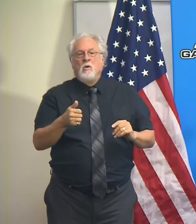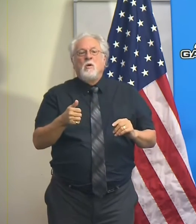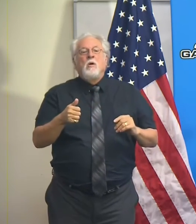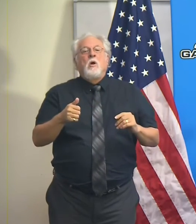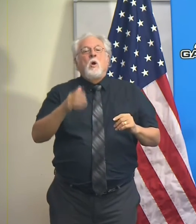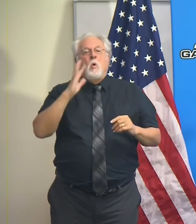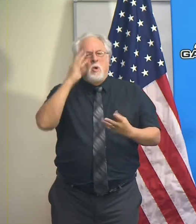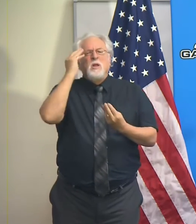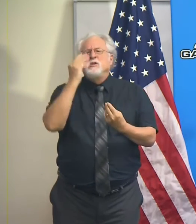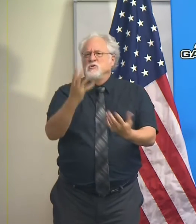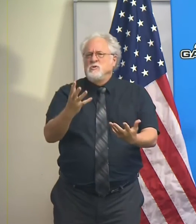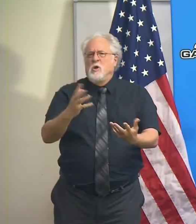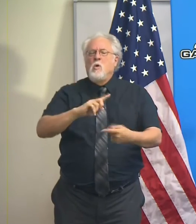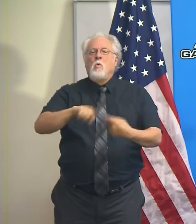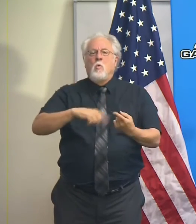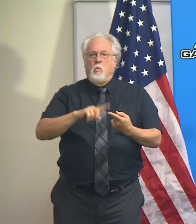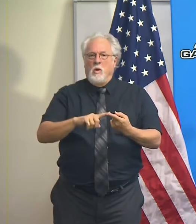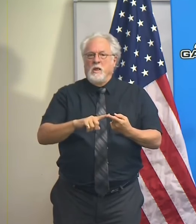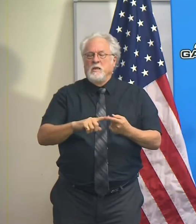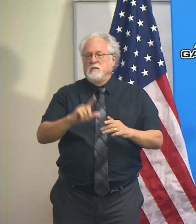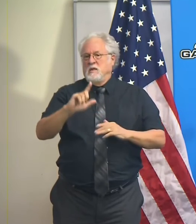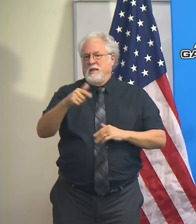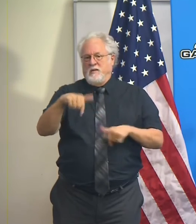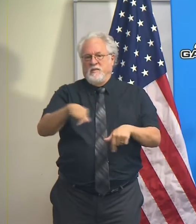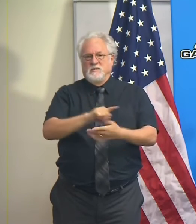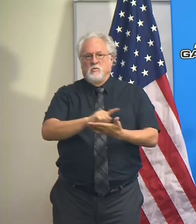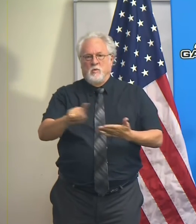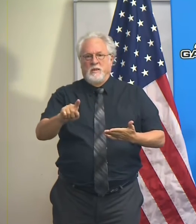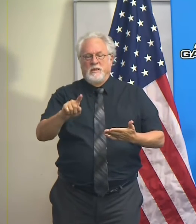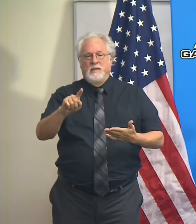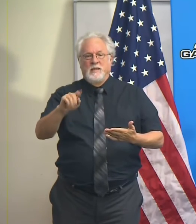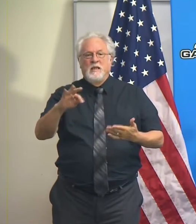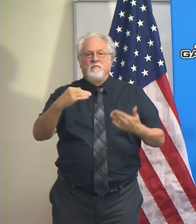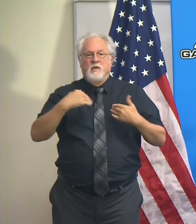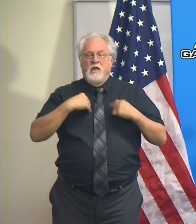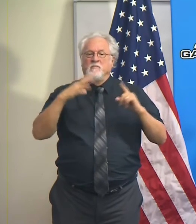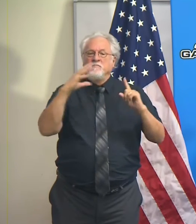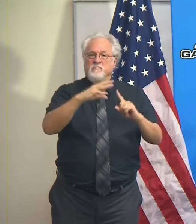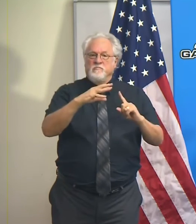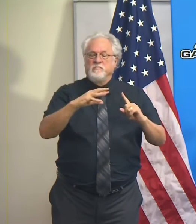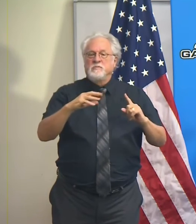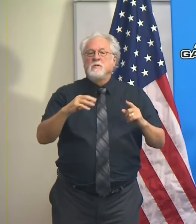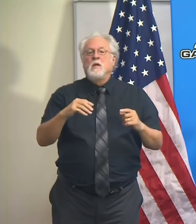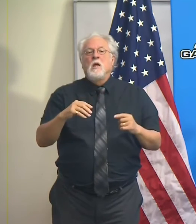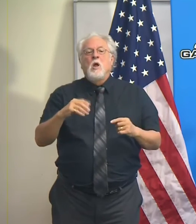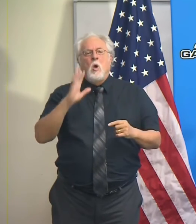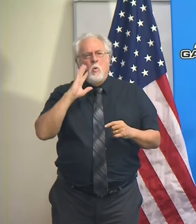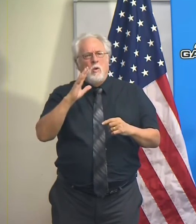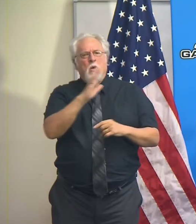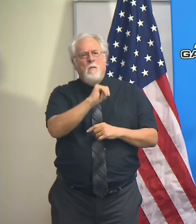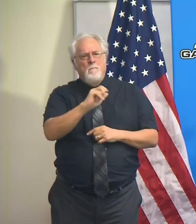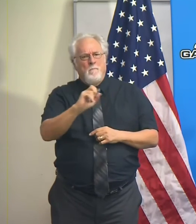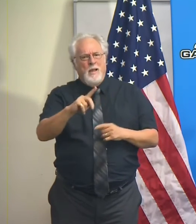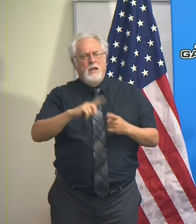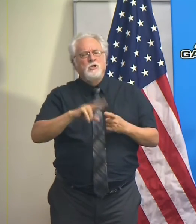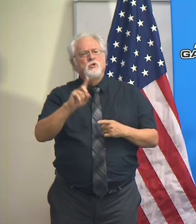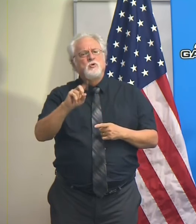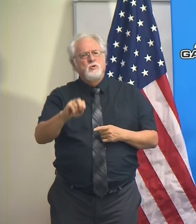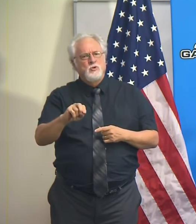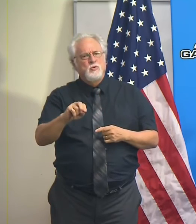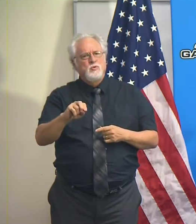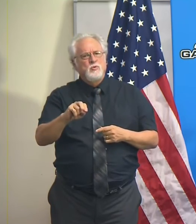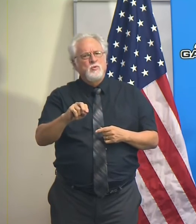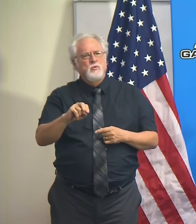We will let you know when if later in the week we're going to have a press availability. I think we're going to get back to doing press